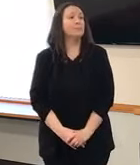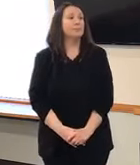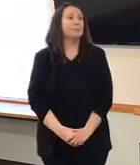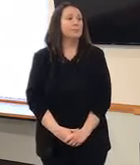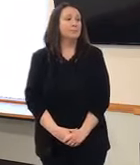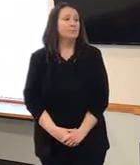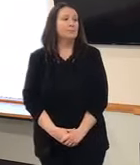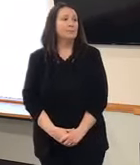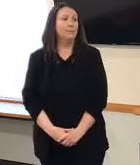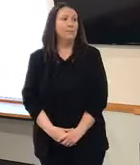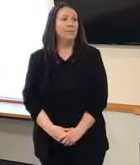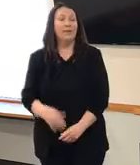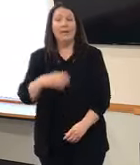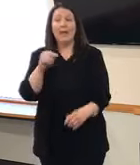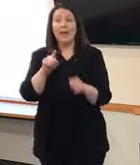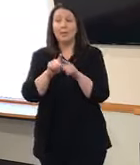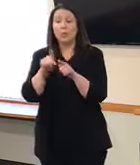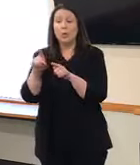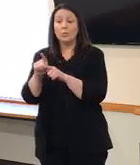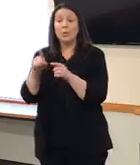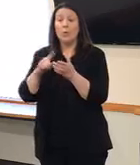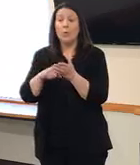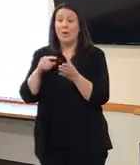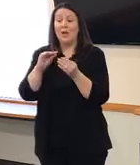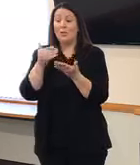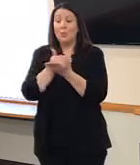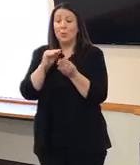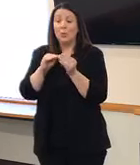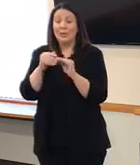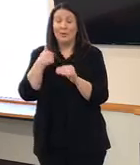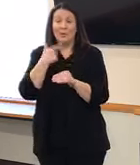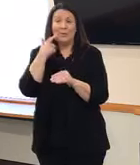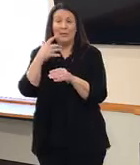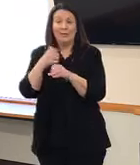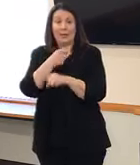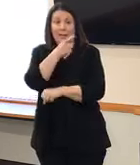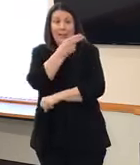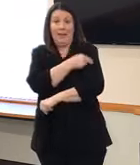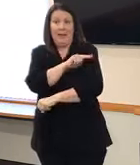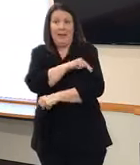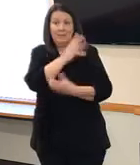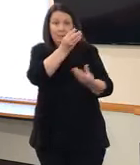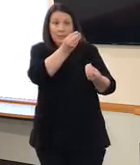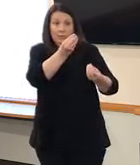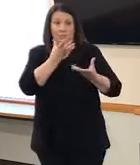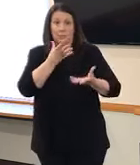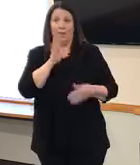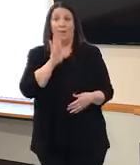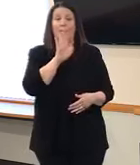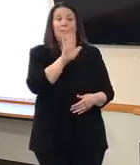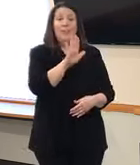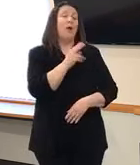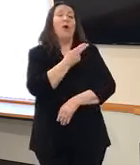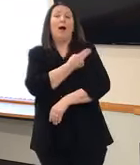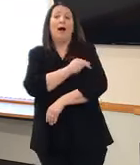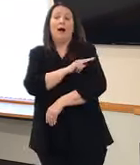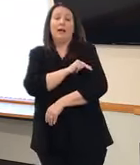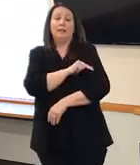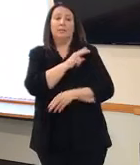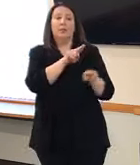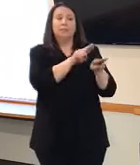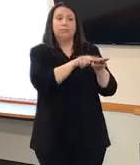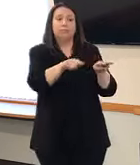One of the other data points that went live today is our hospital systems reporting in terms of their hospitalization and ICU.